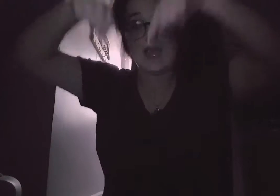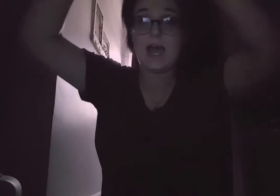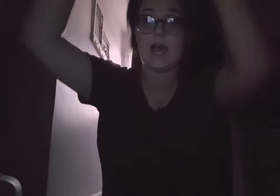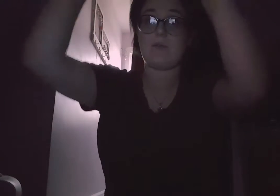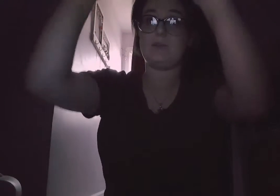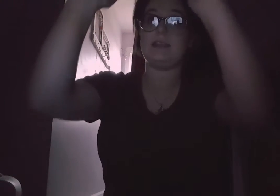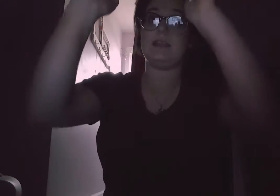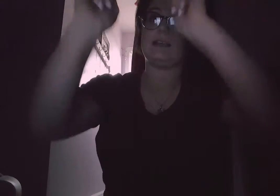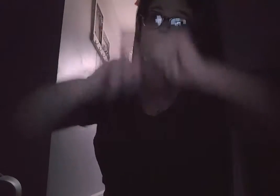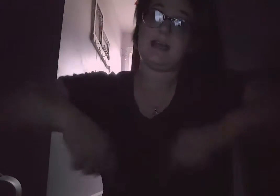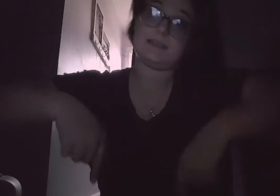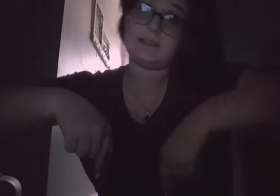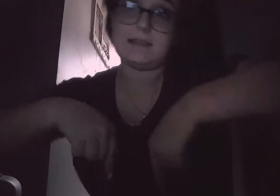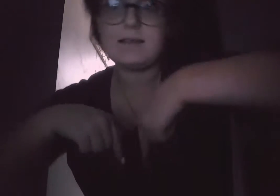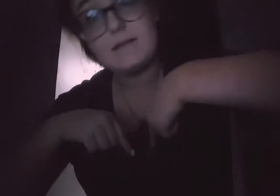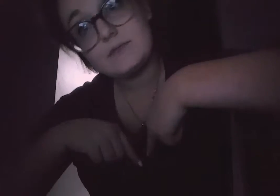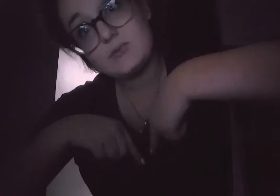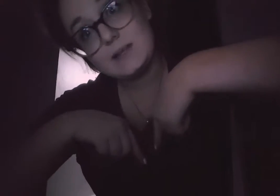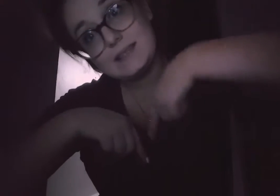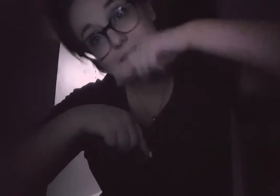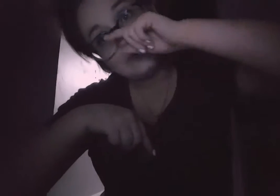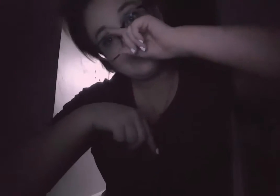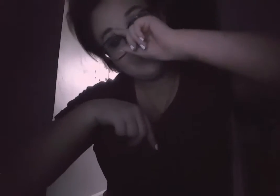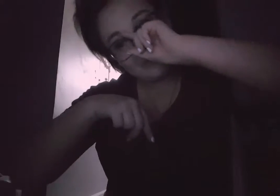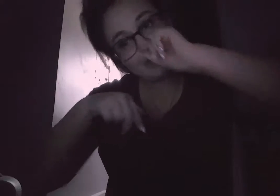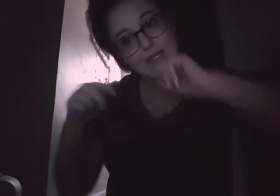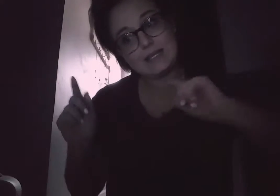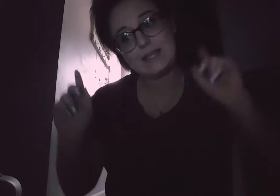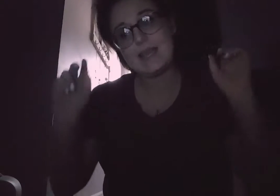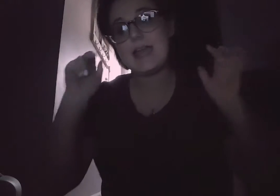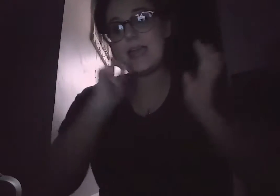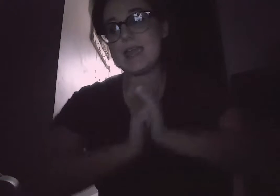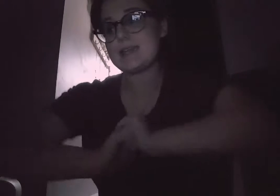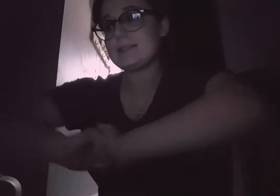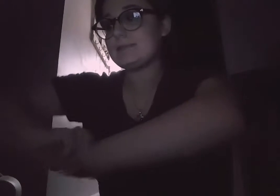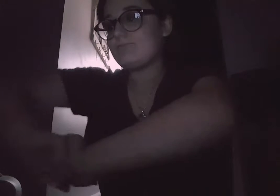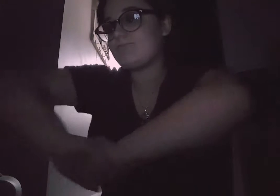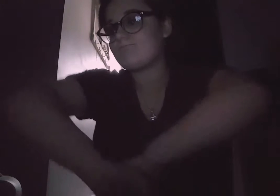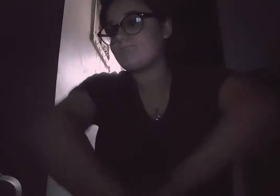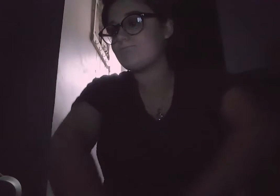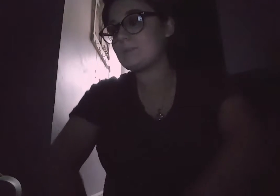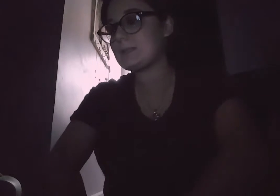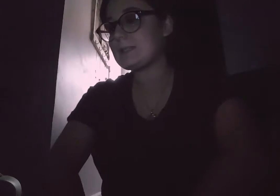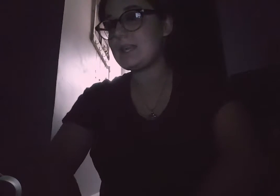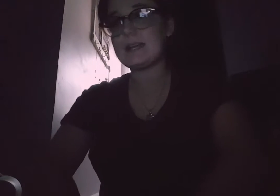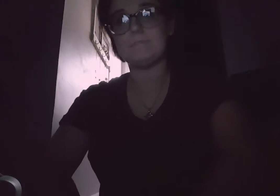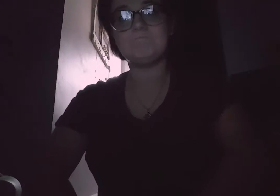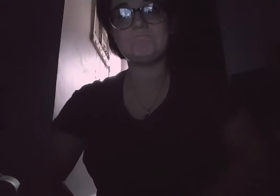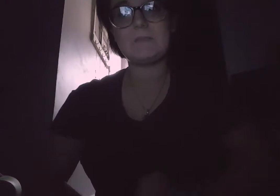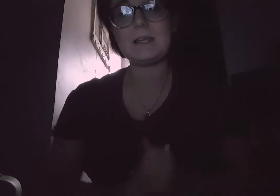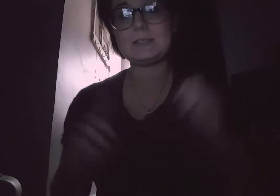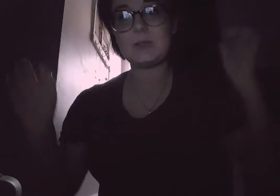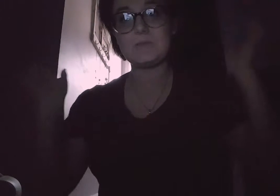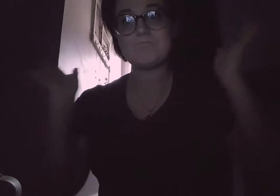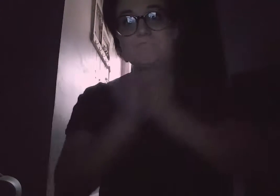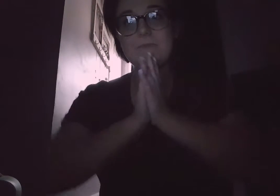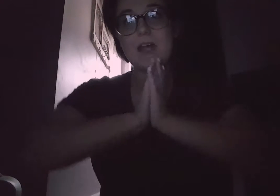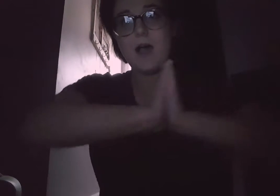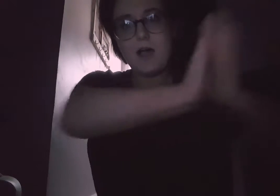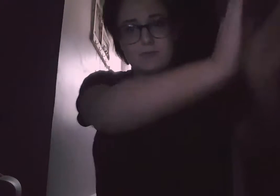I would gladly love to read them. And, yeah, so, on